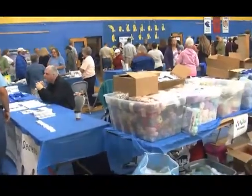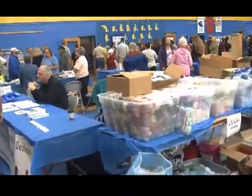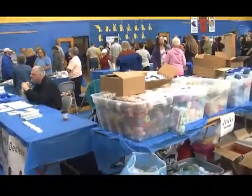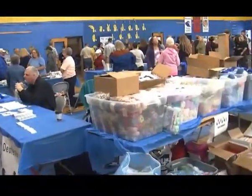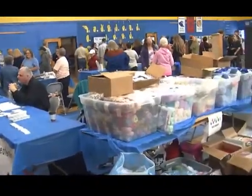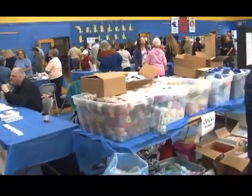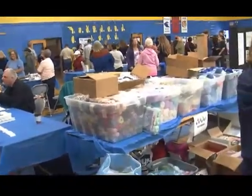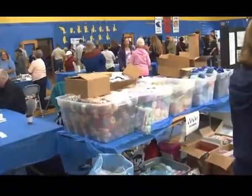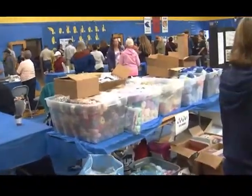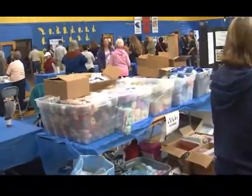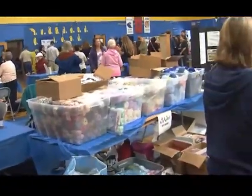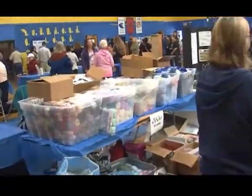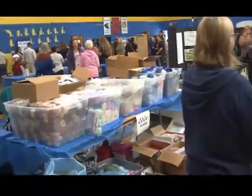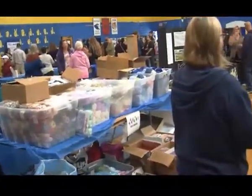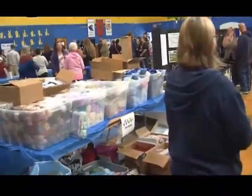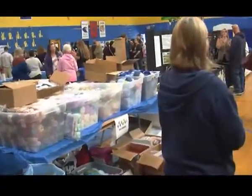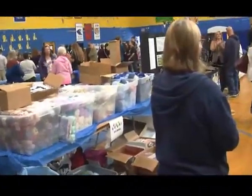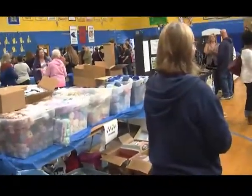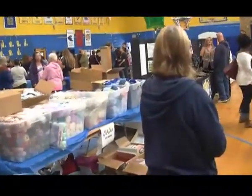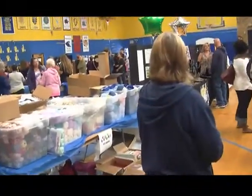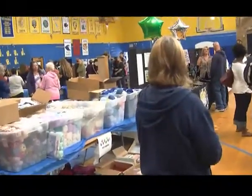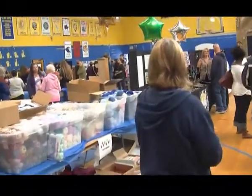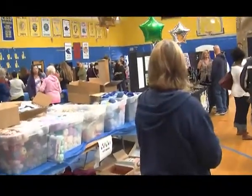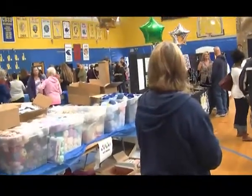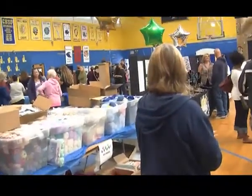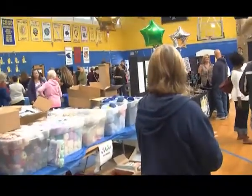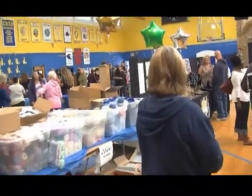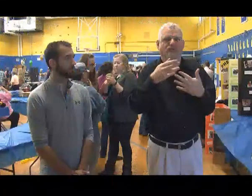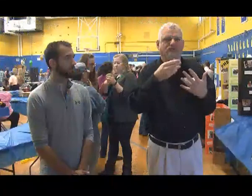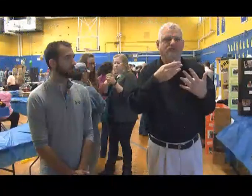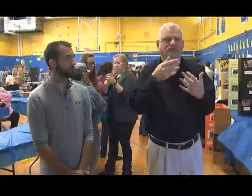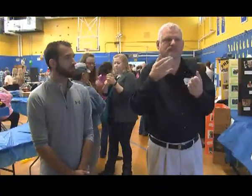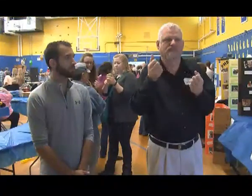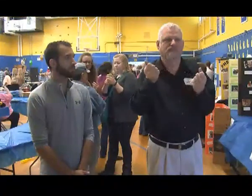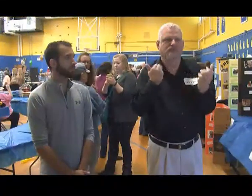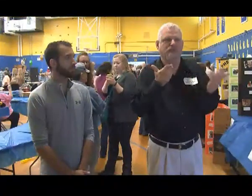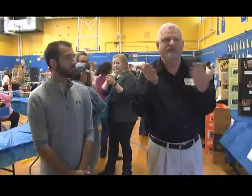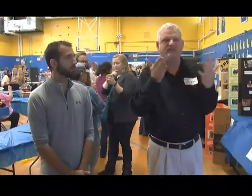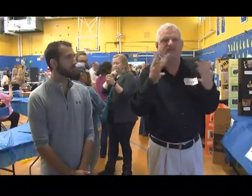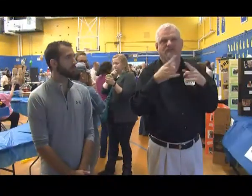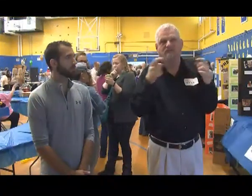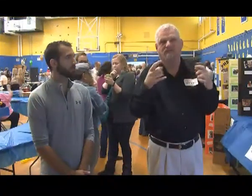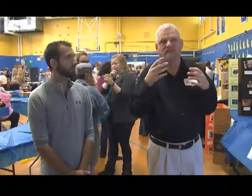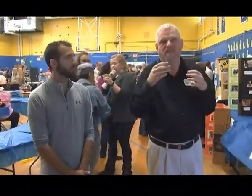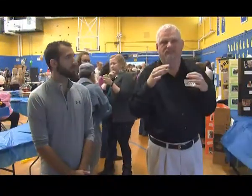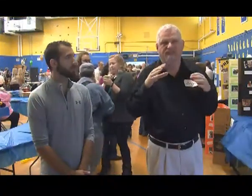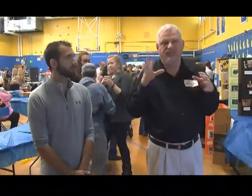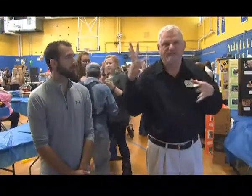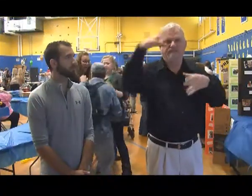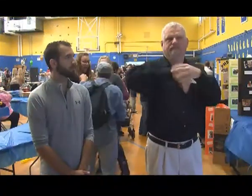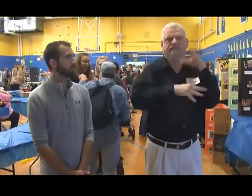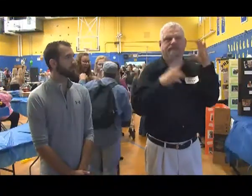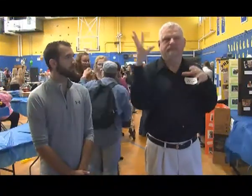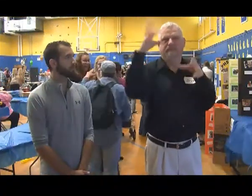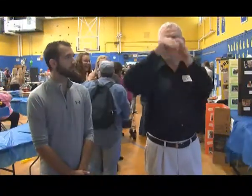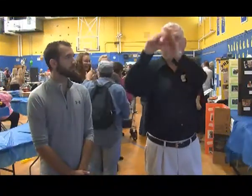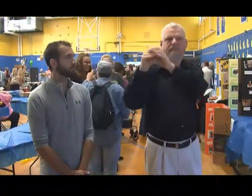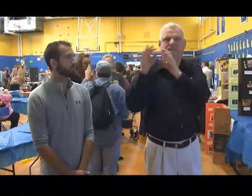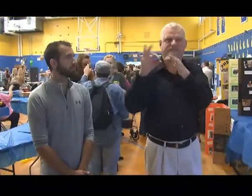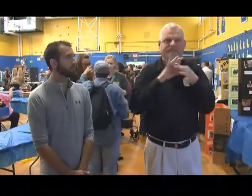us and come out and be part of the Deaf Culture Festival. The mission of the Maine Association of the